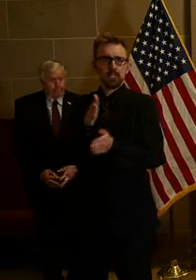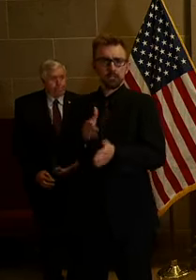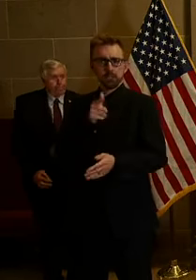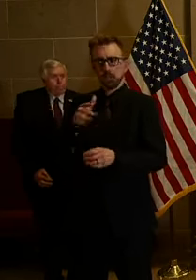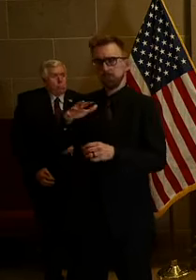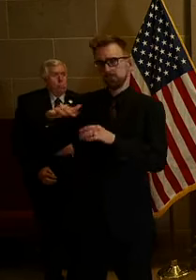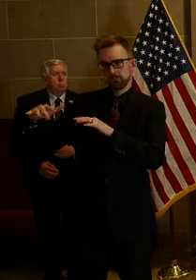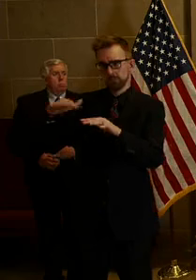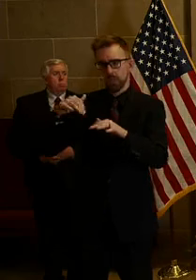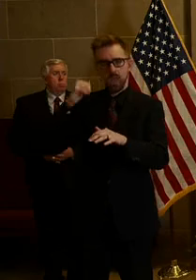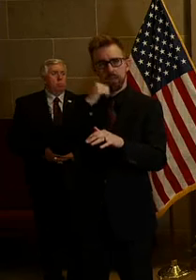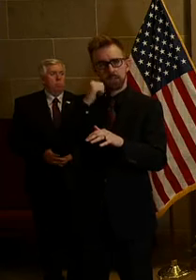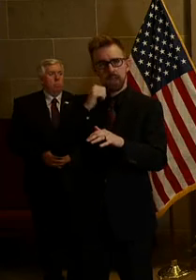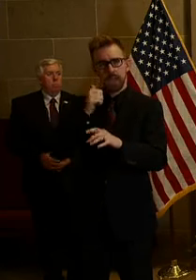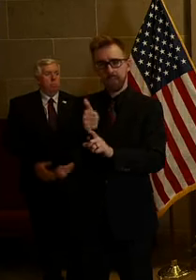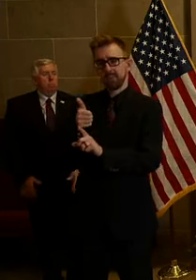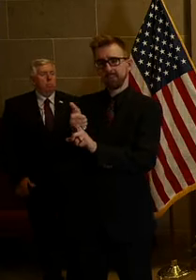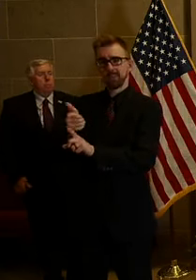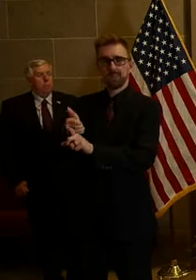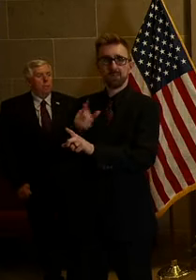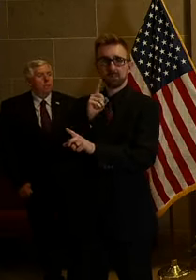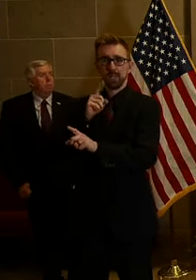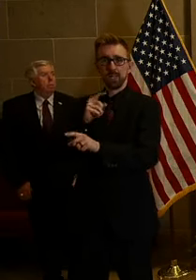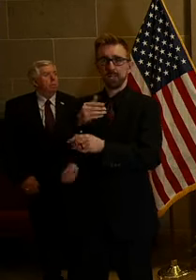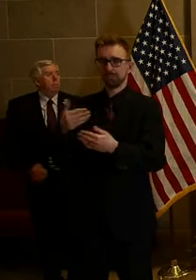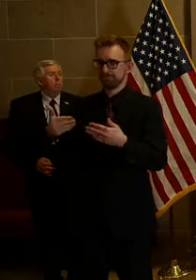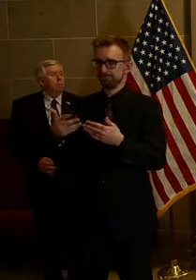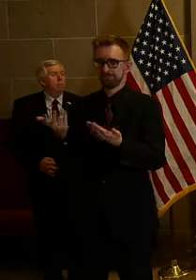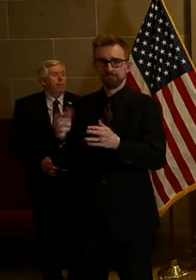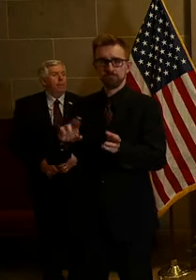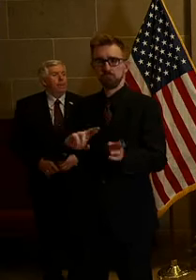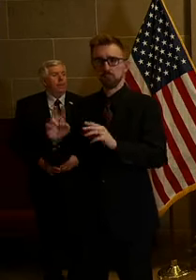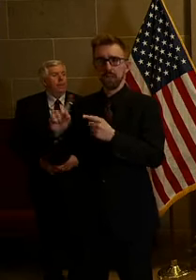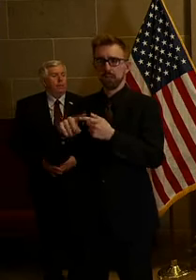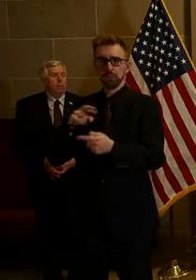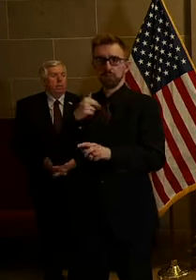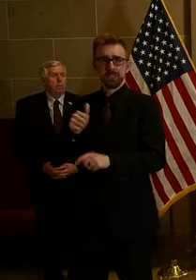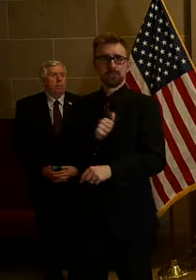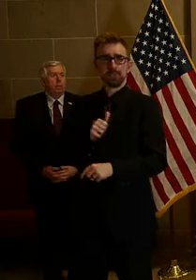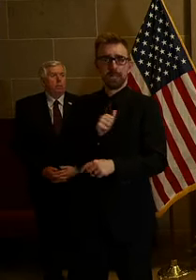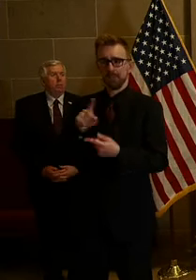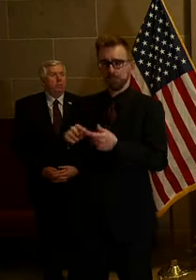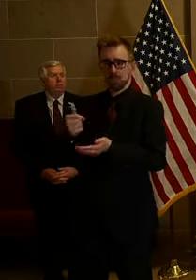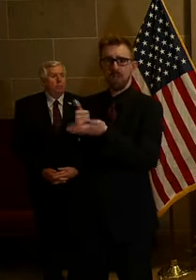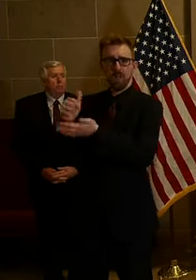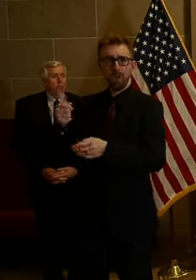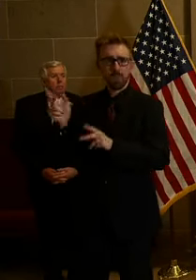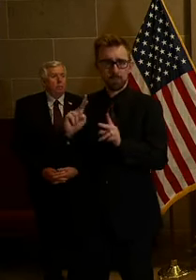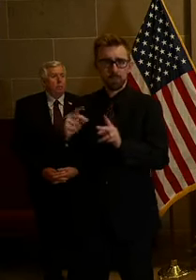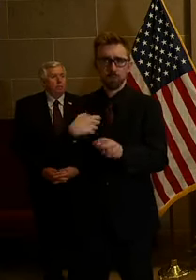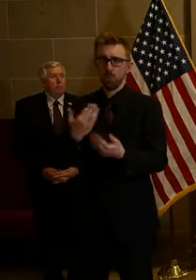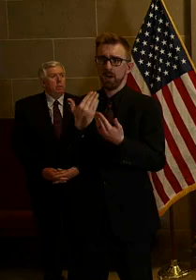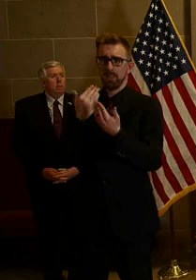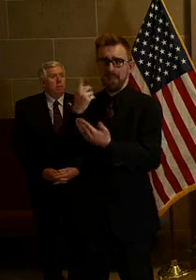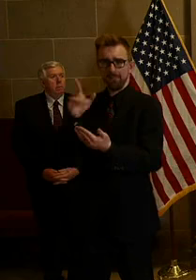day, putting themselves at the front lines of this. And we can't thank them enough and want to help them in any way we can.